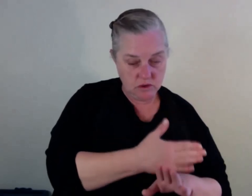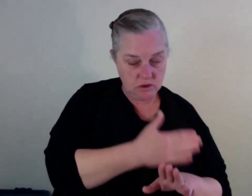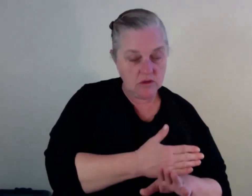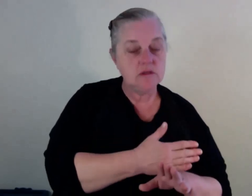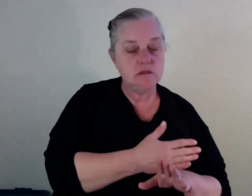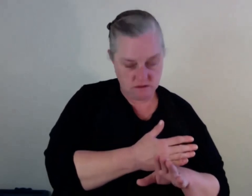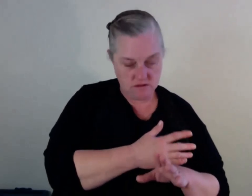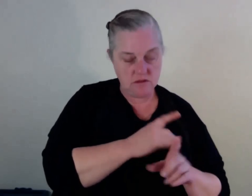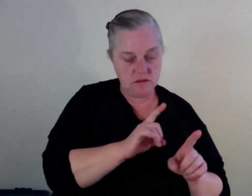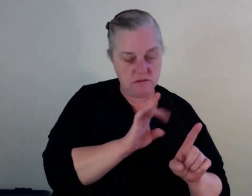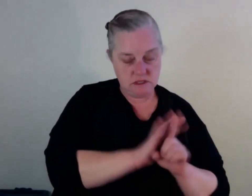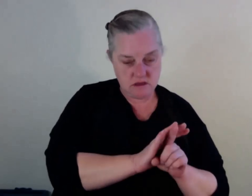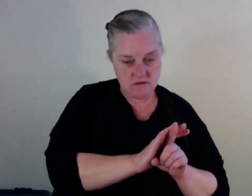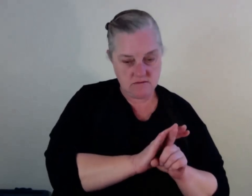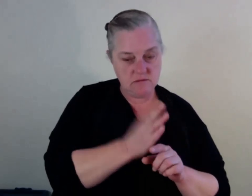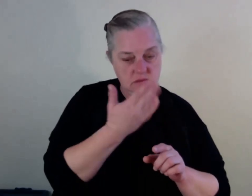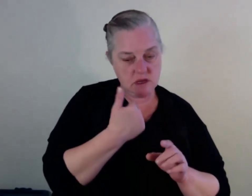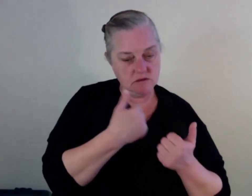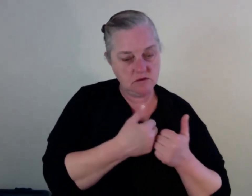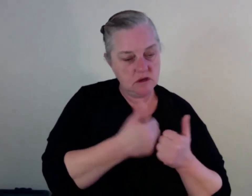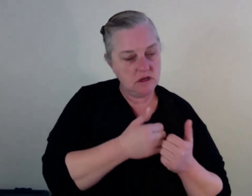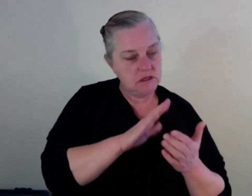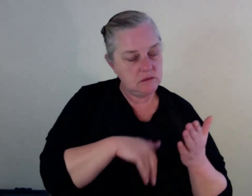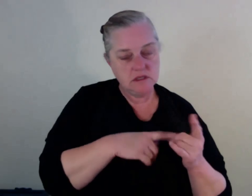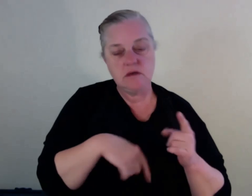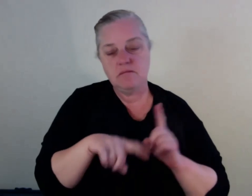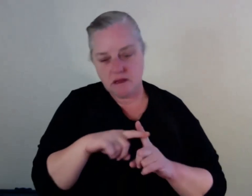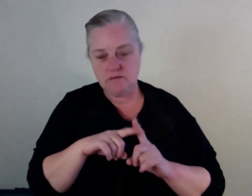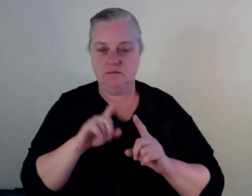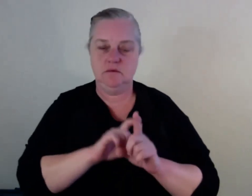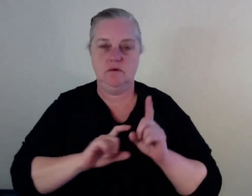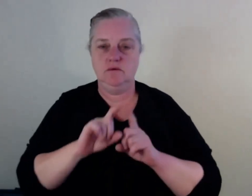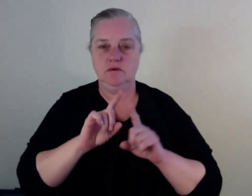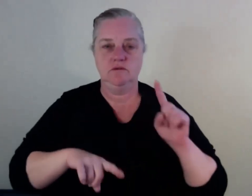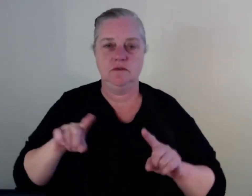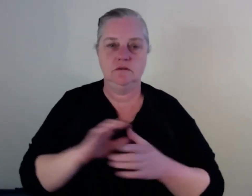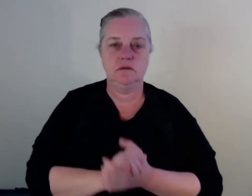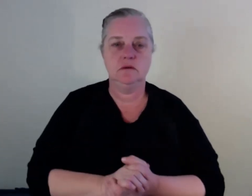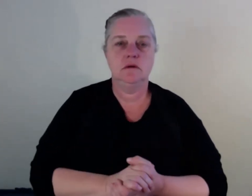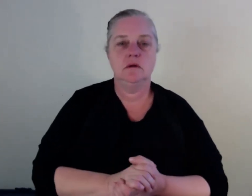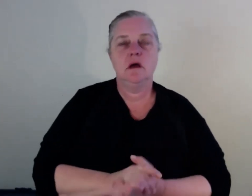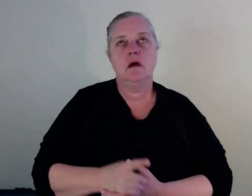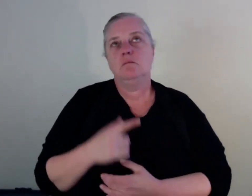know if I was turning up my first day and look, I know how to navigate these, you know, all the systems and stuff. But